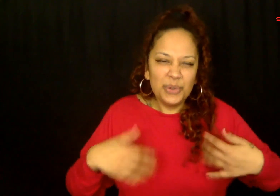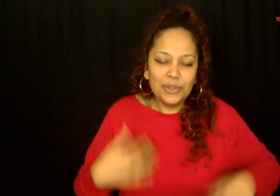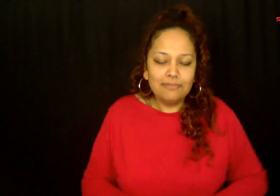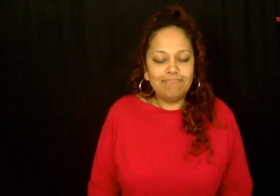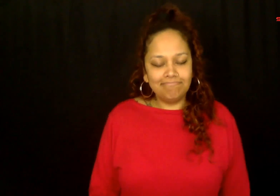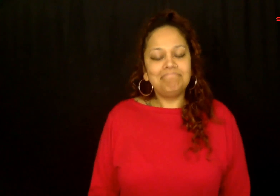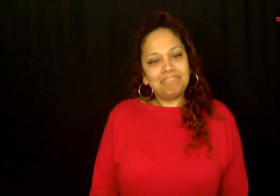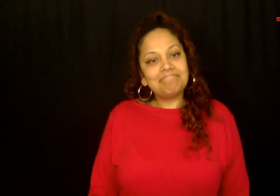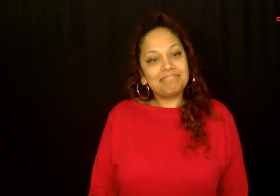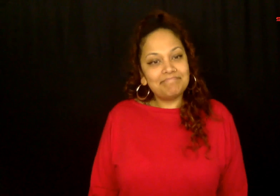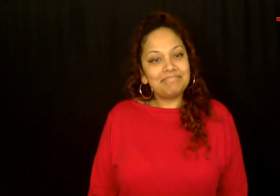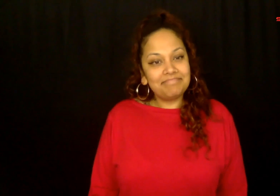since I have children.